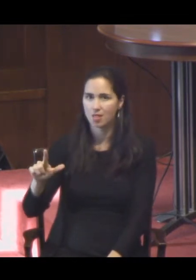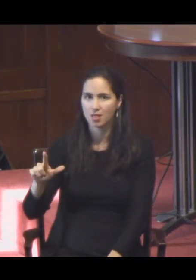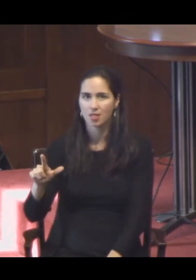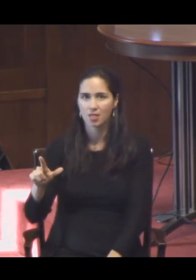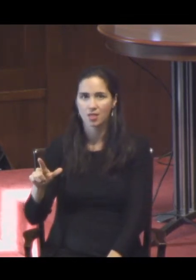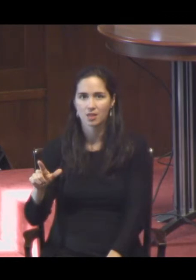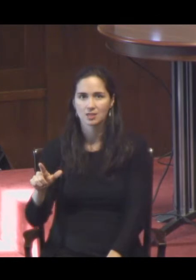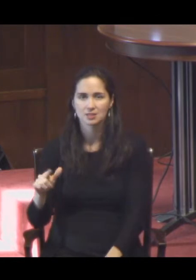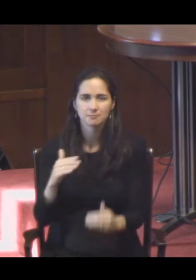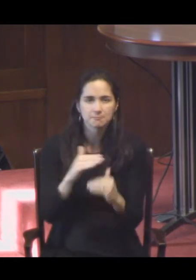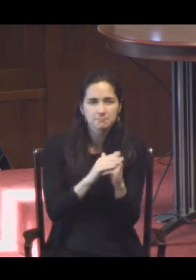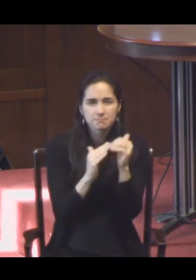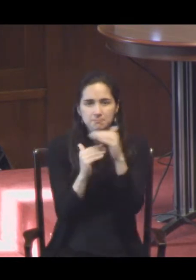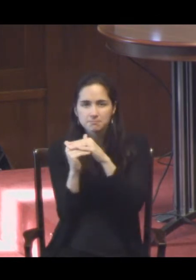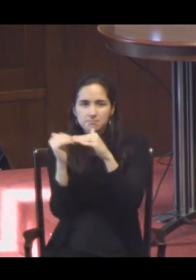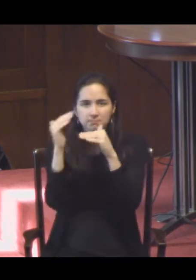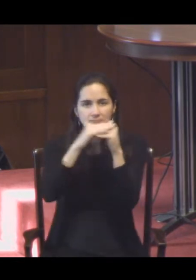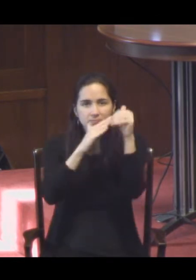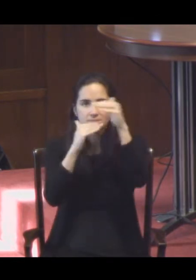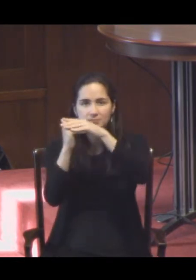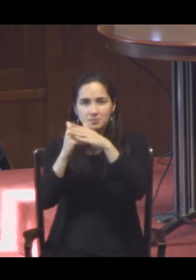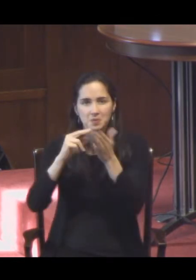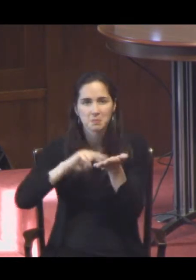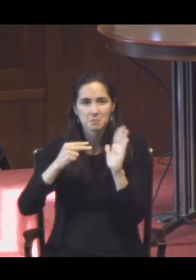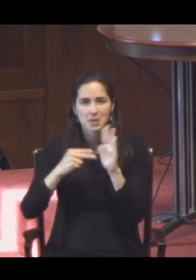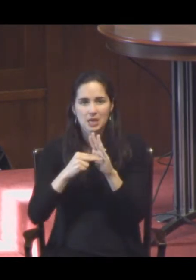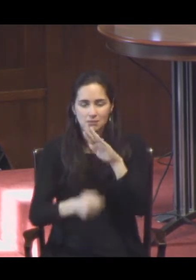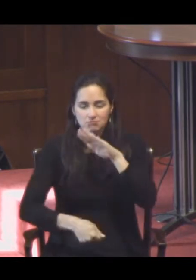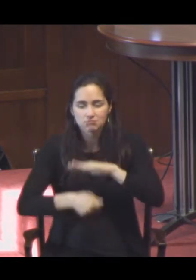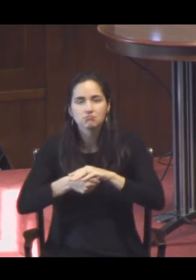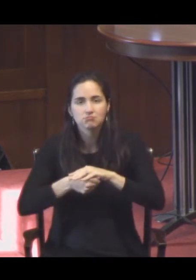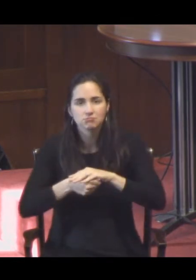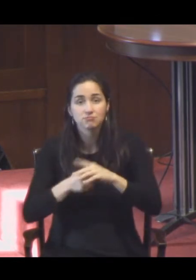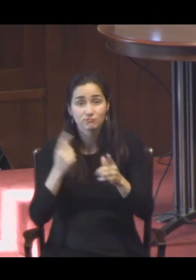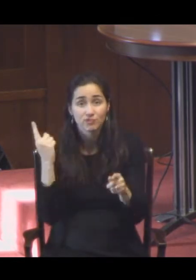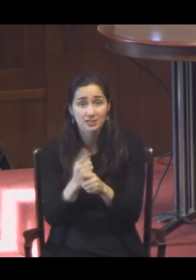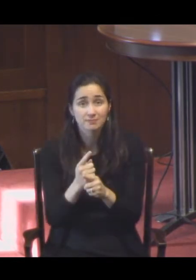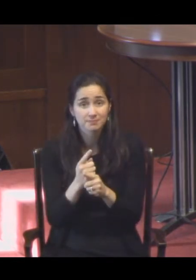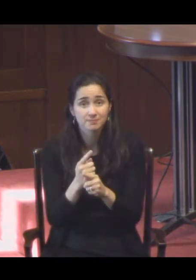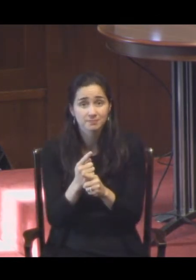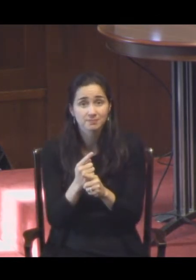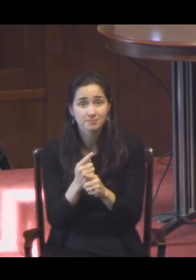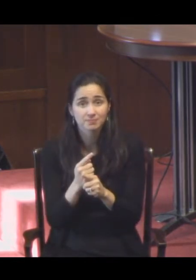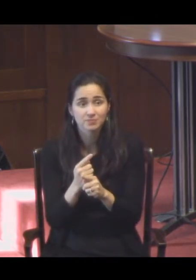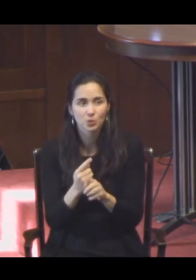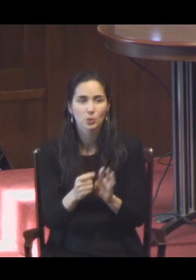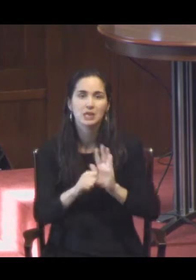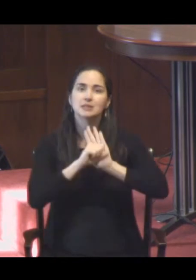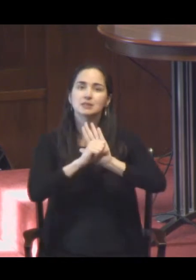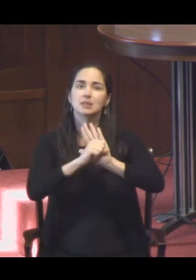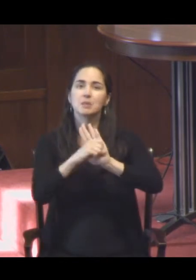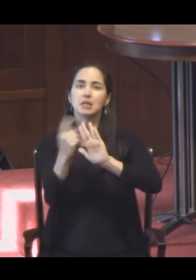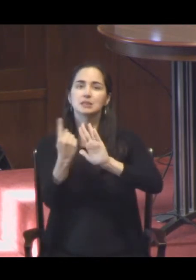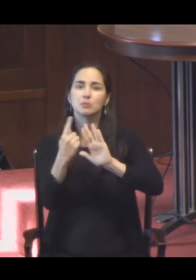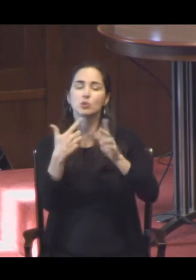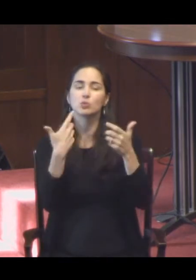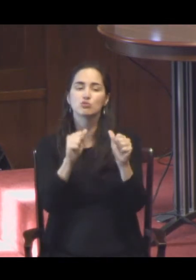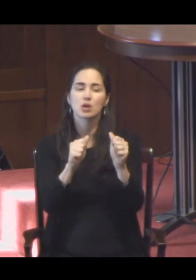meaning, many levels, many qualities of meaning, right? When we symbolize something, we try to capture a lot of meaning in one word or